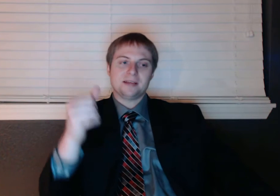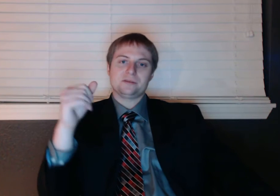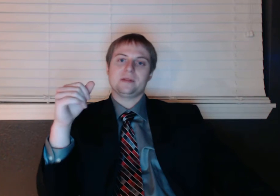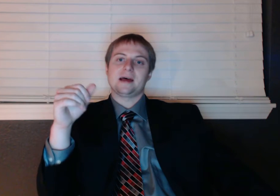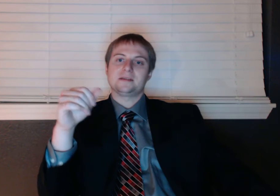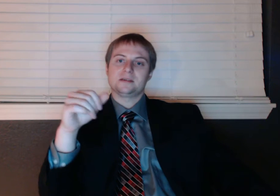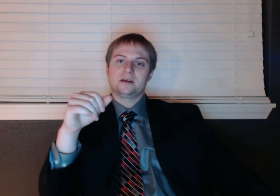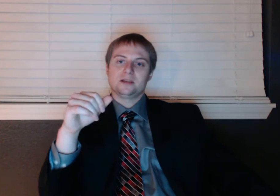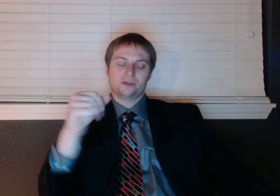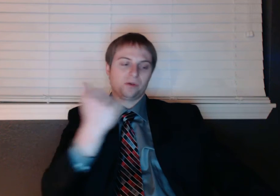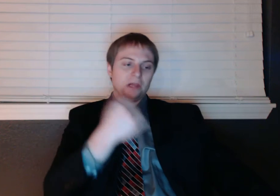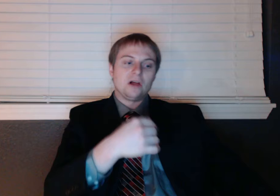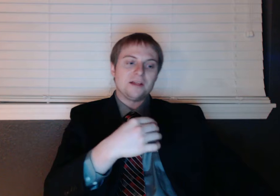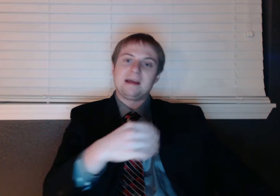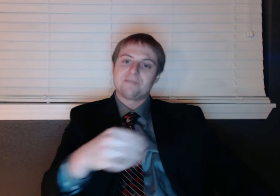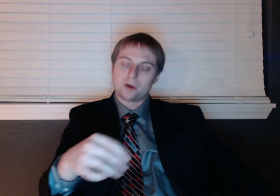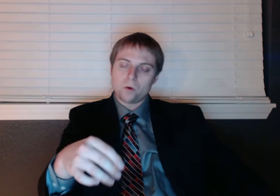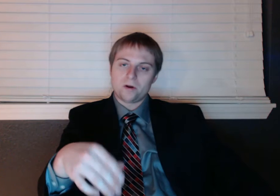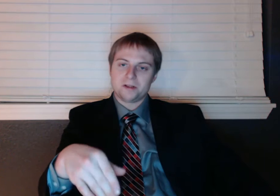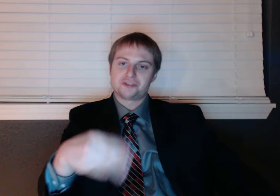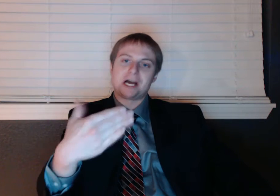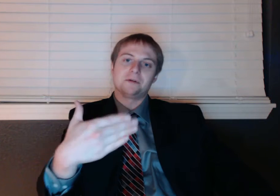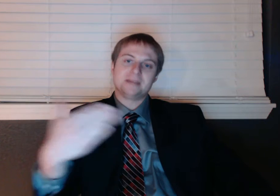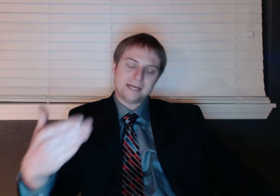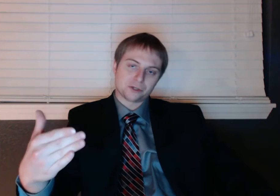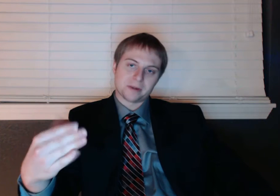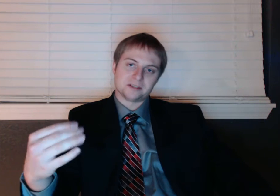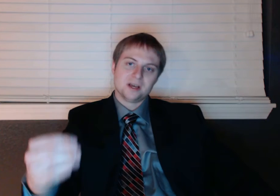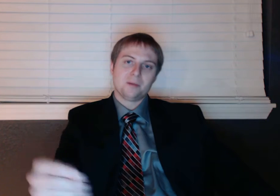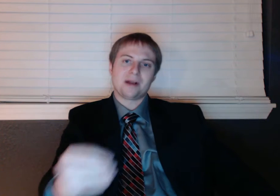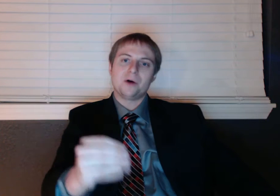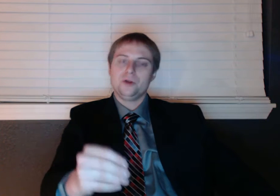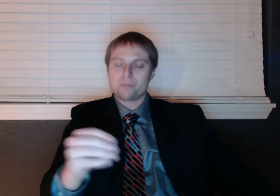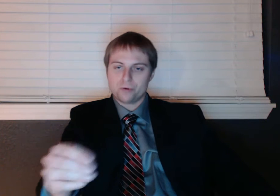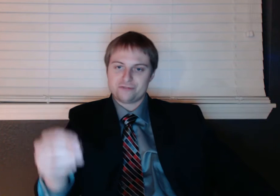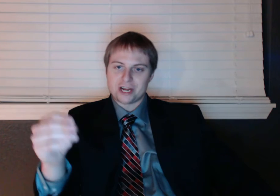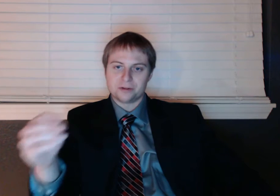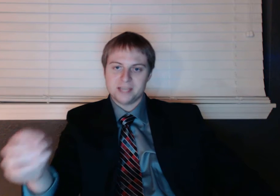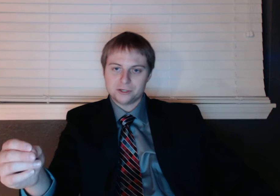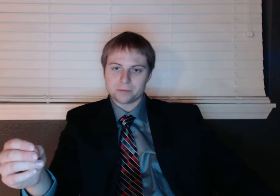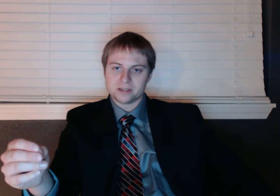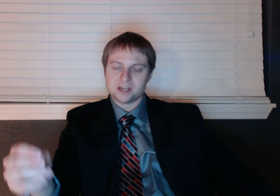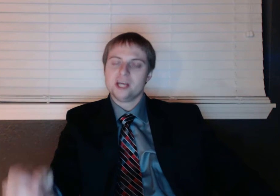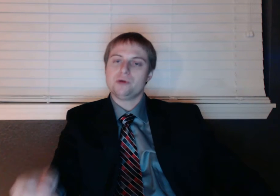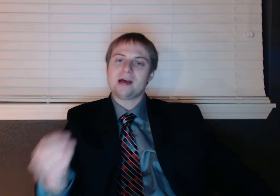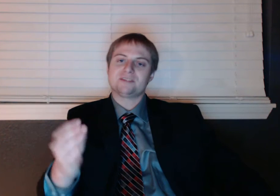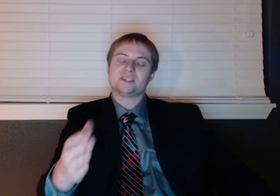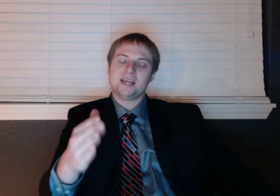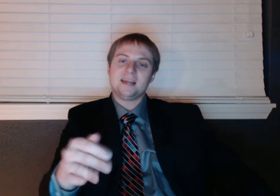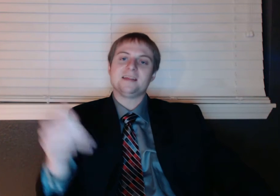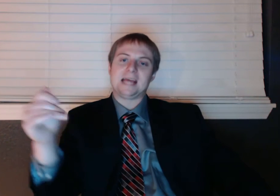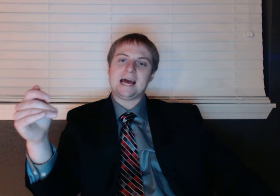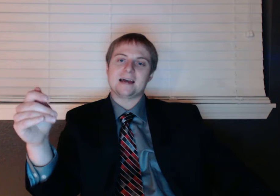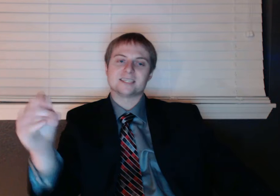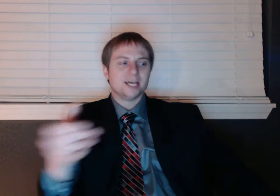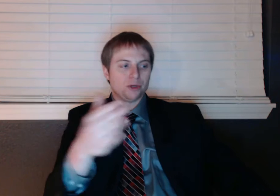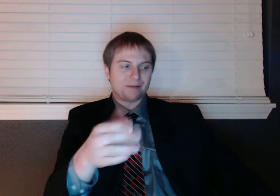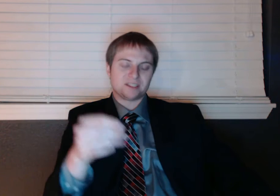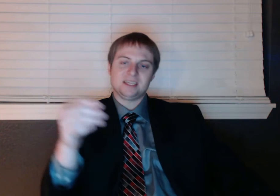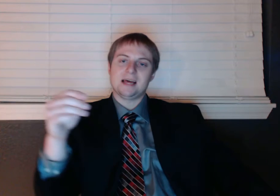can't do that. So the only law they have to go on is child endangerment. But how do you prove child endangerment? You have to see it in the act. have to